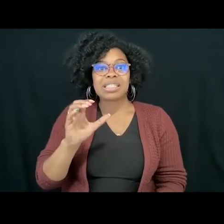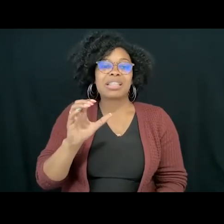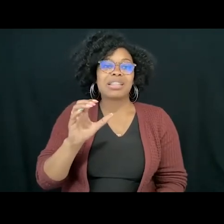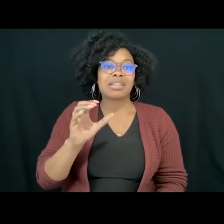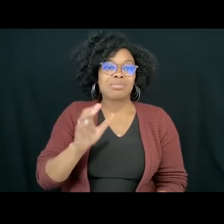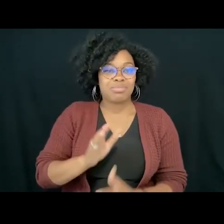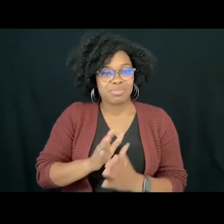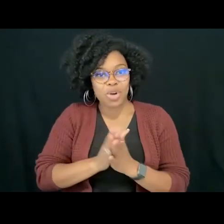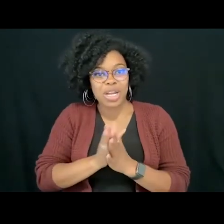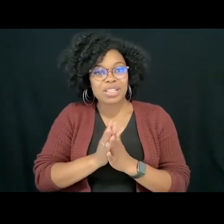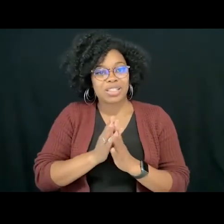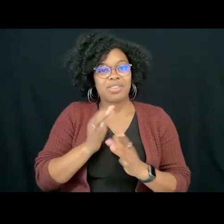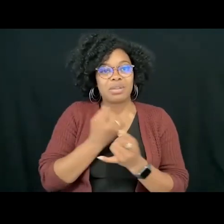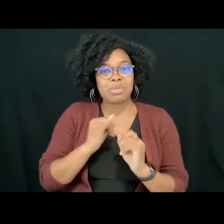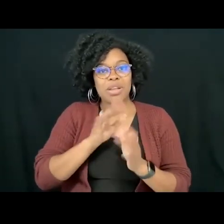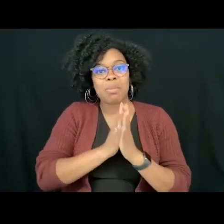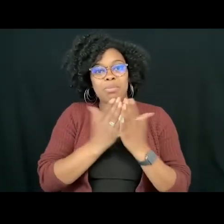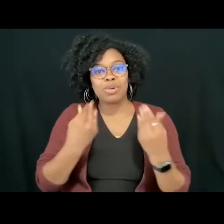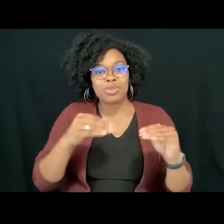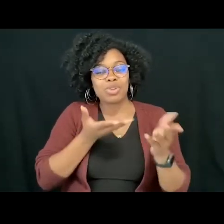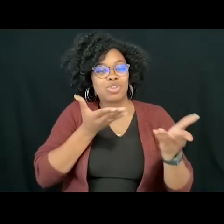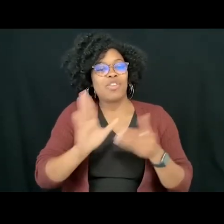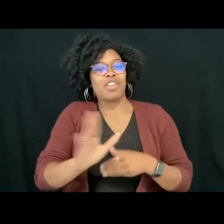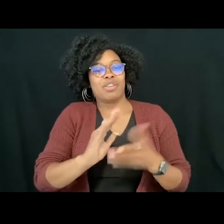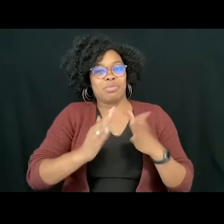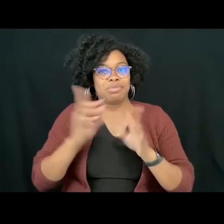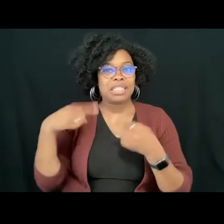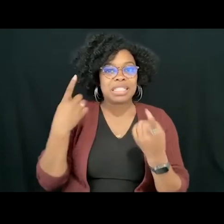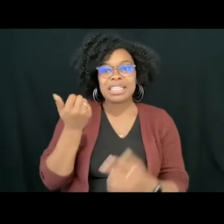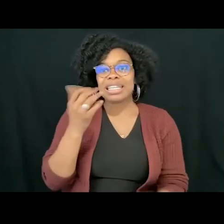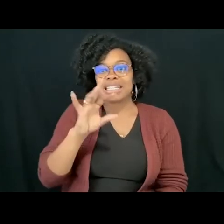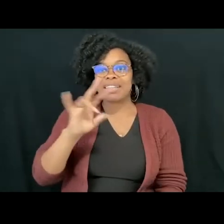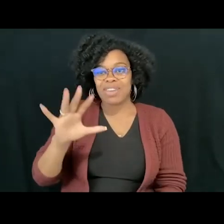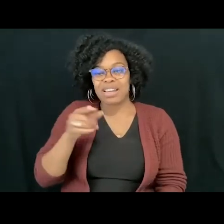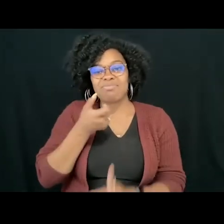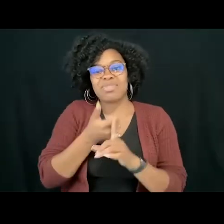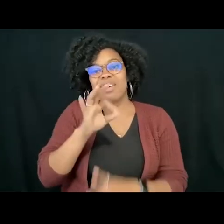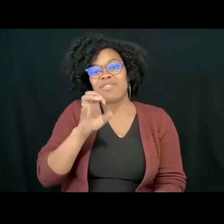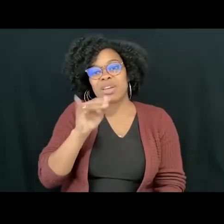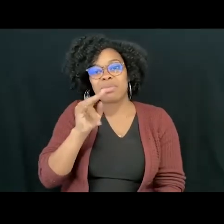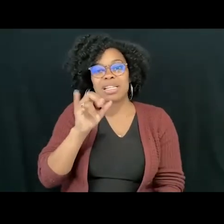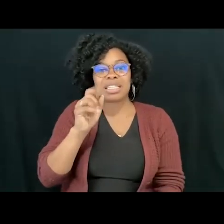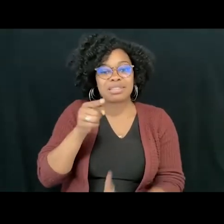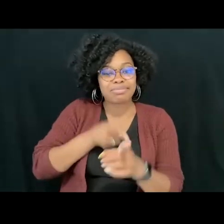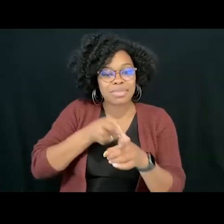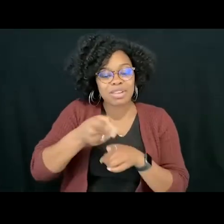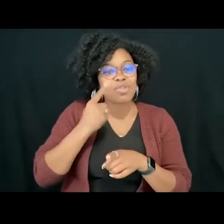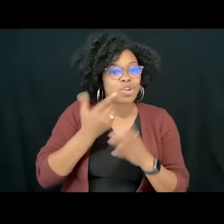serving their community since 1975. A feminist bookstore, they specialize in new and used books of all genres, by and for